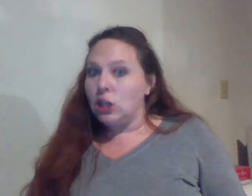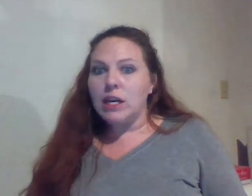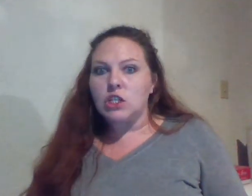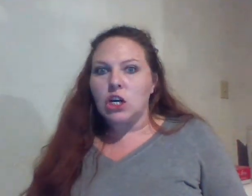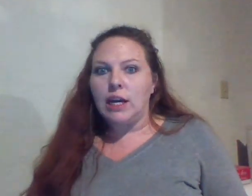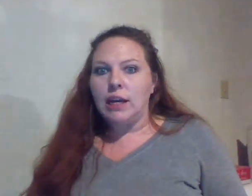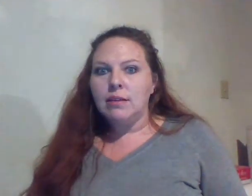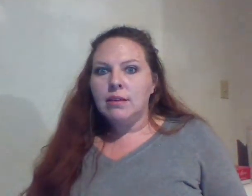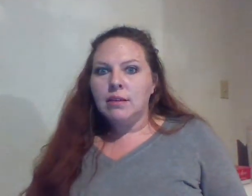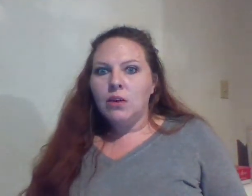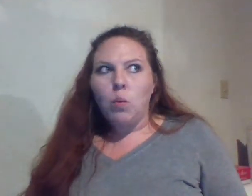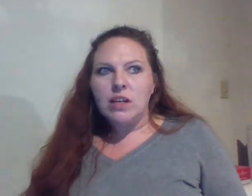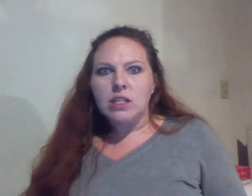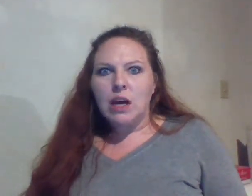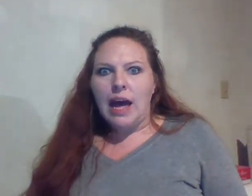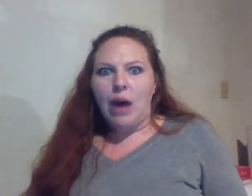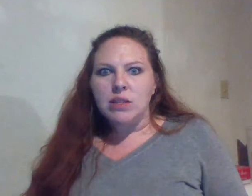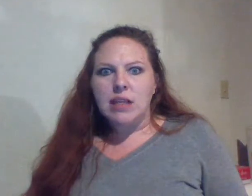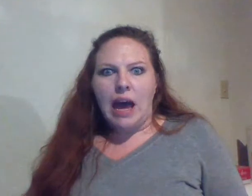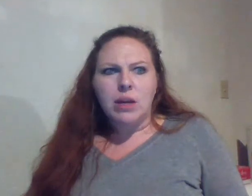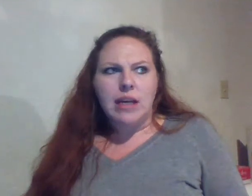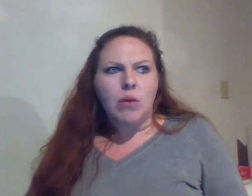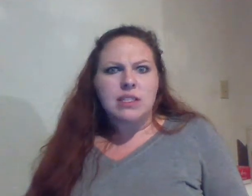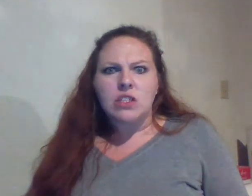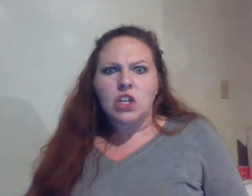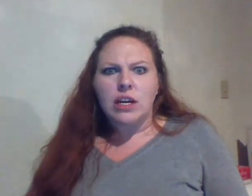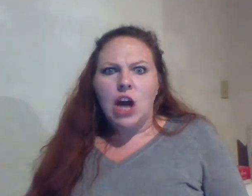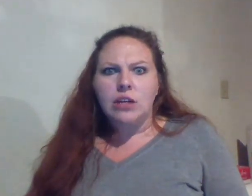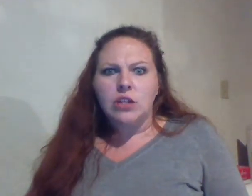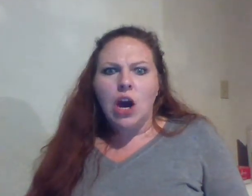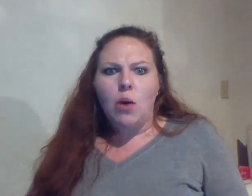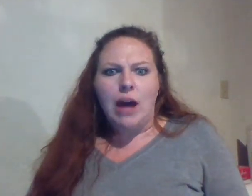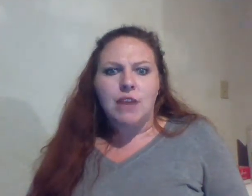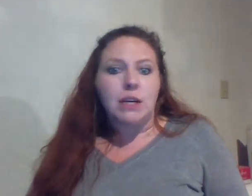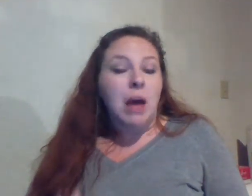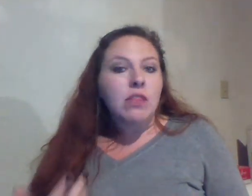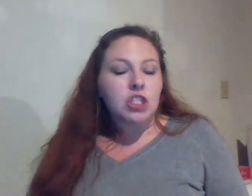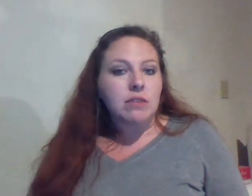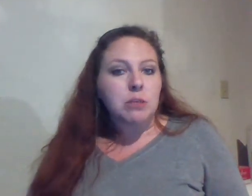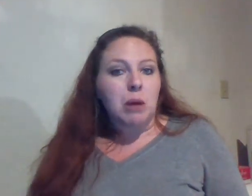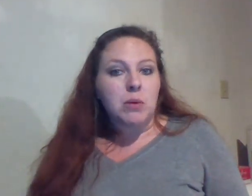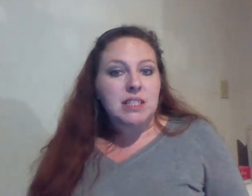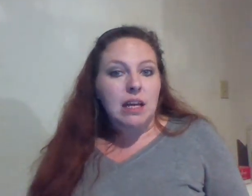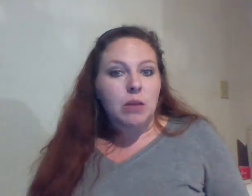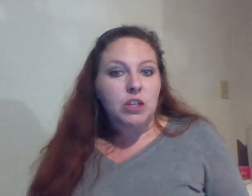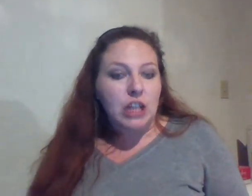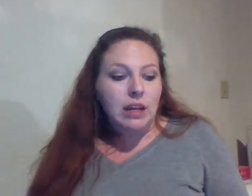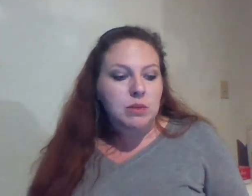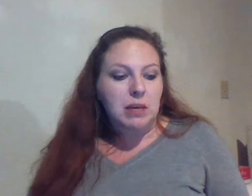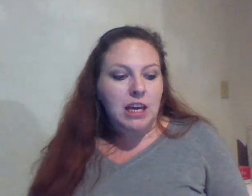his attorney where's the how does how how does his attorney not know how to find him the sheriff's department wasn't telling him which jail he was being kept